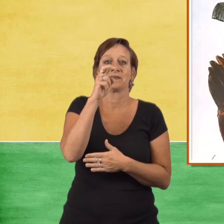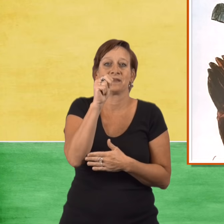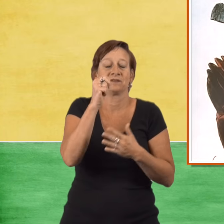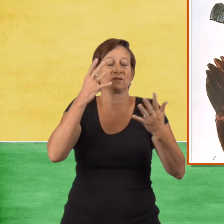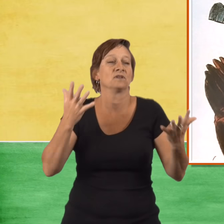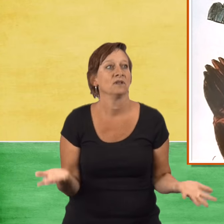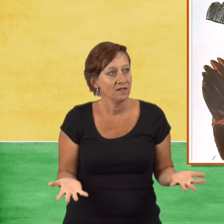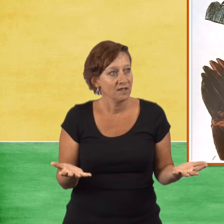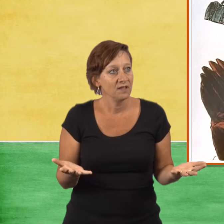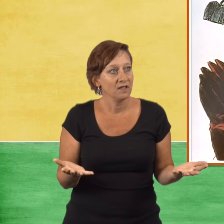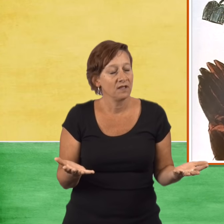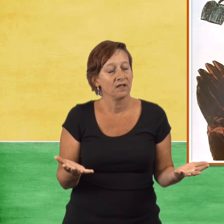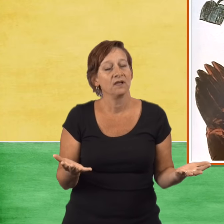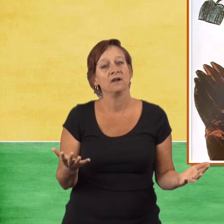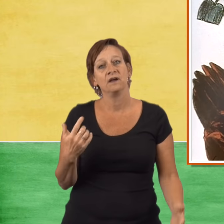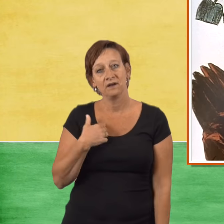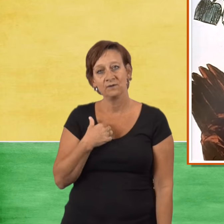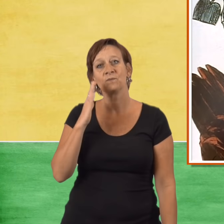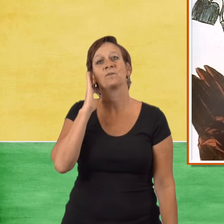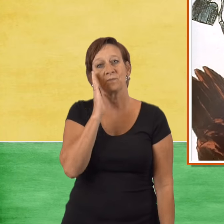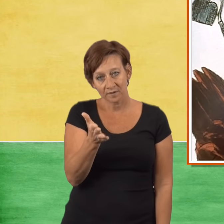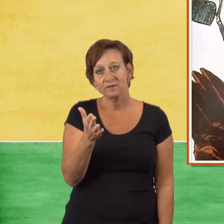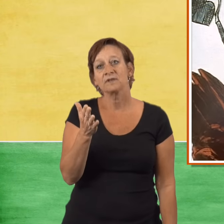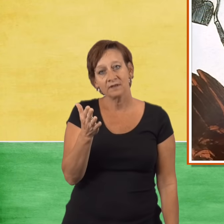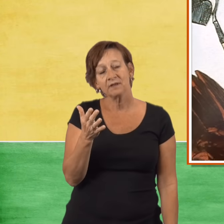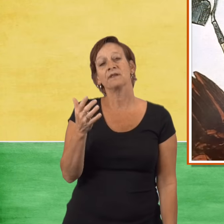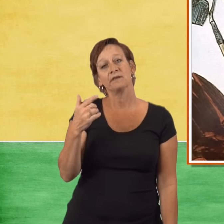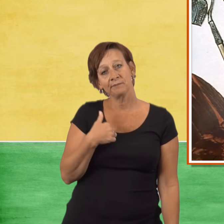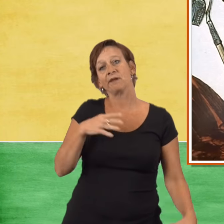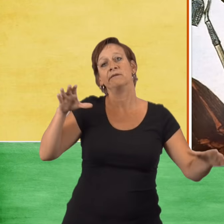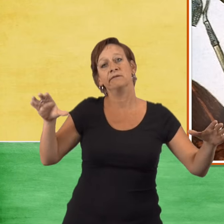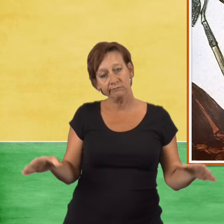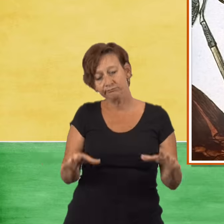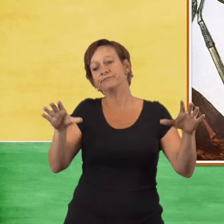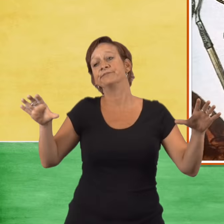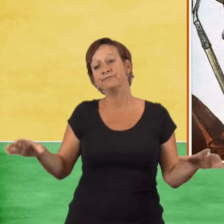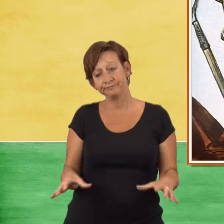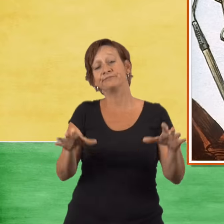Then I will, said the little red hen. And she did.